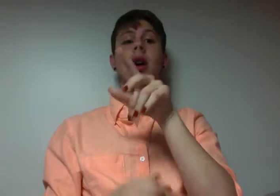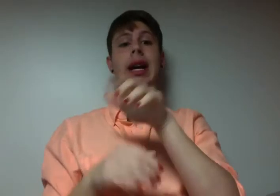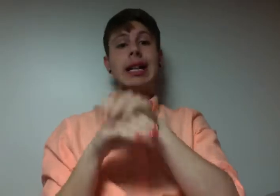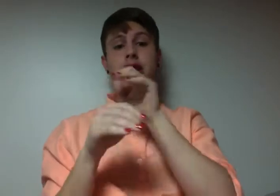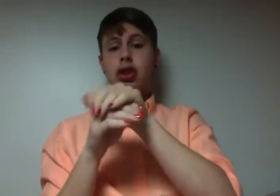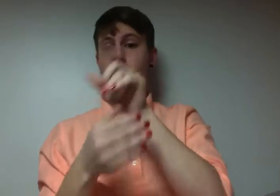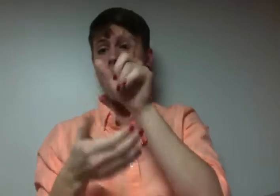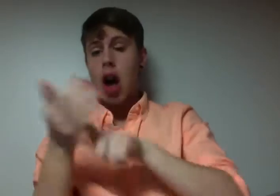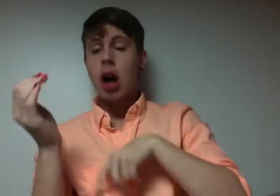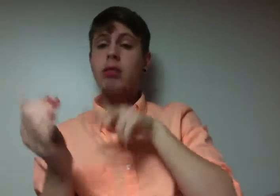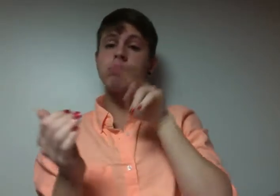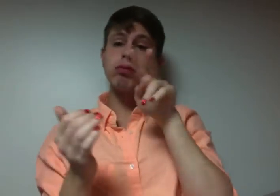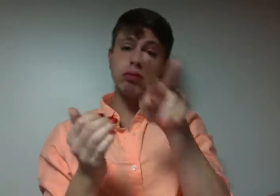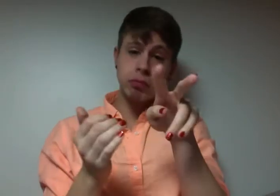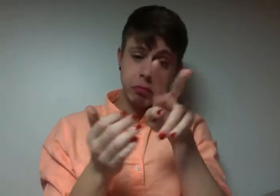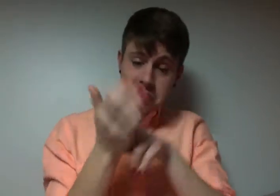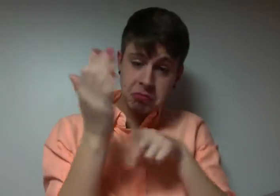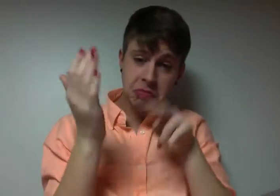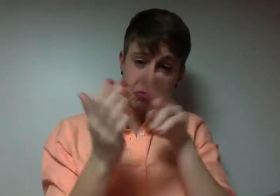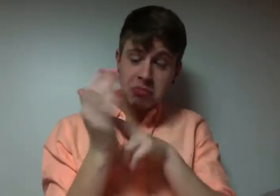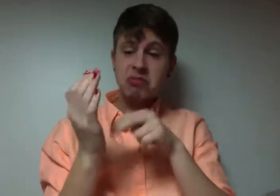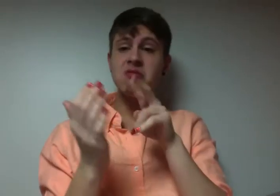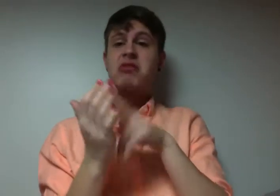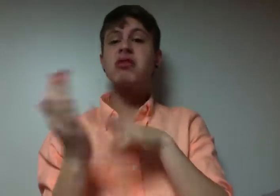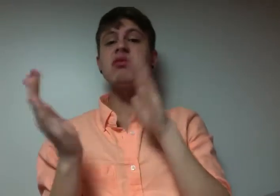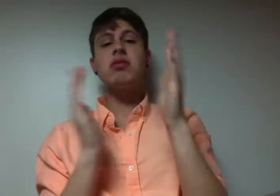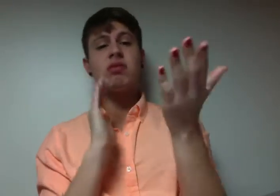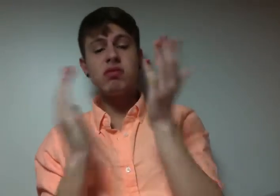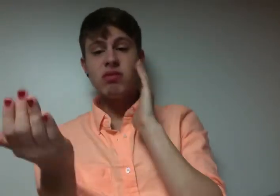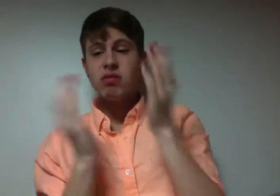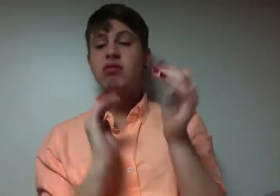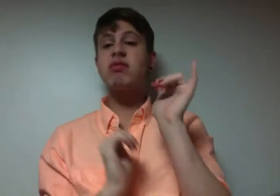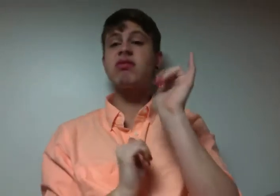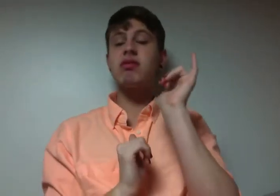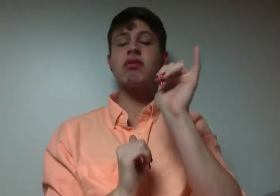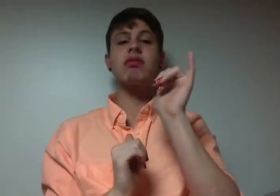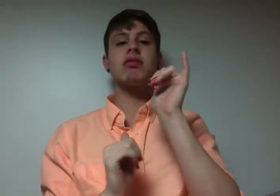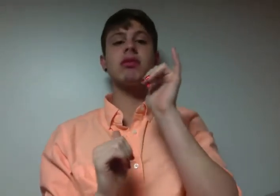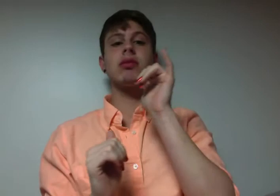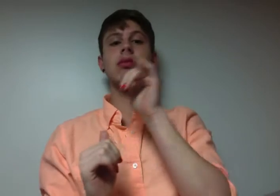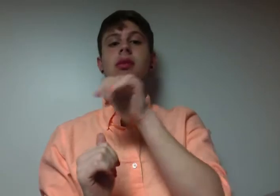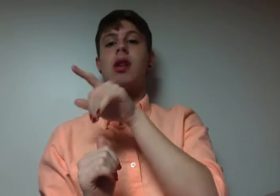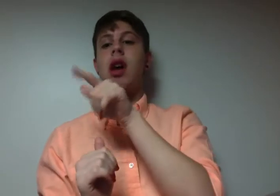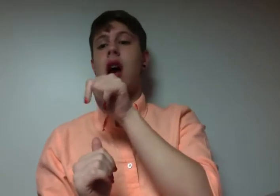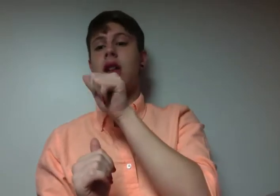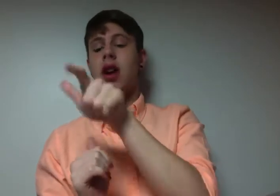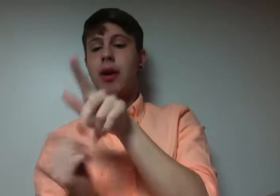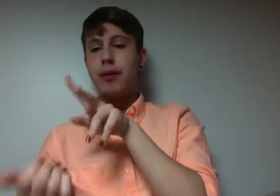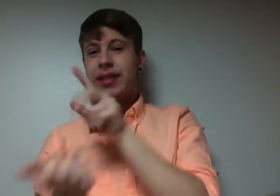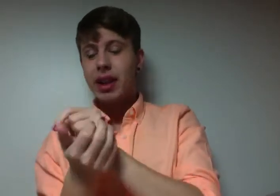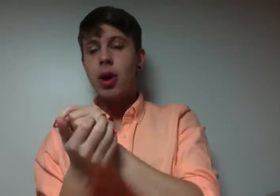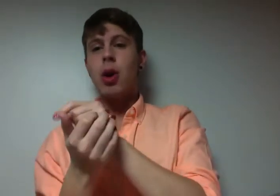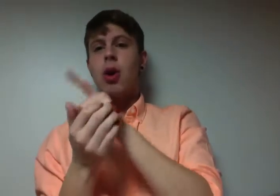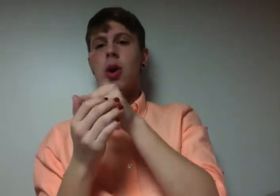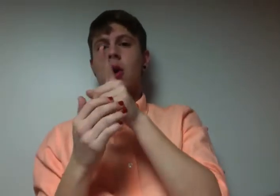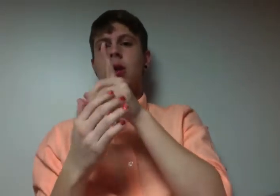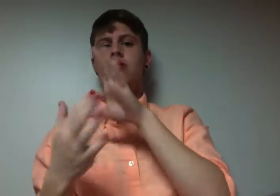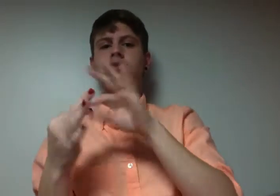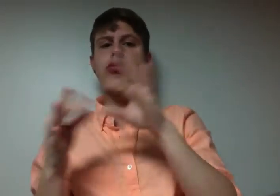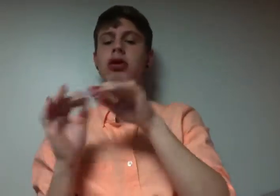sayin' love They call me my piper OJ don't club my knife And FB offer, even these rikers Why would a fighter, don't even fight I am your